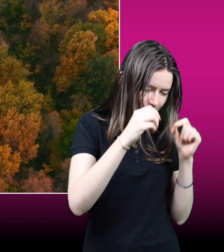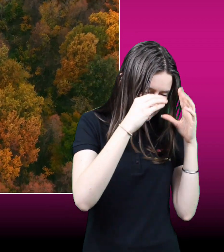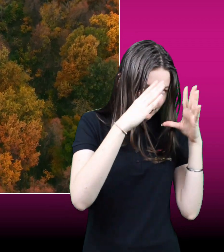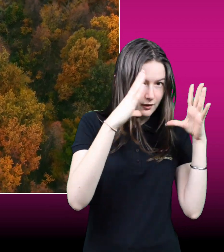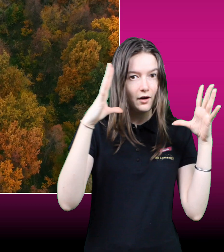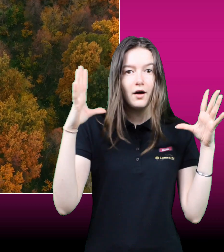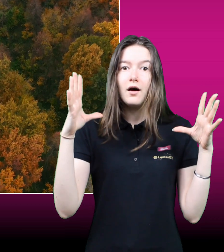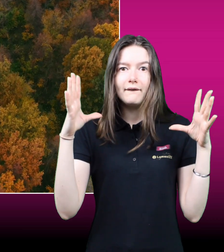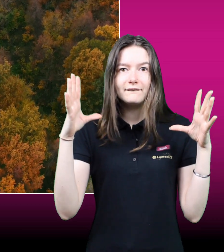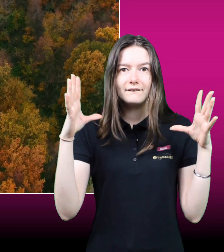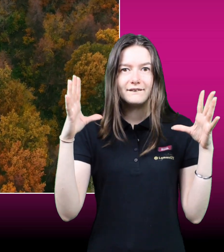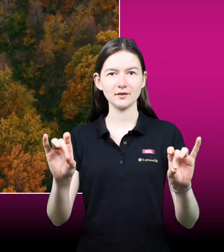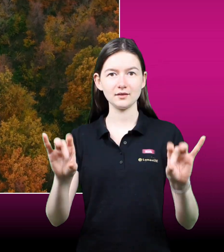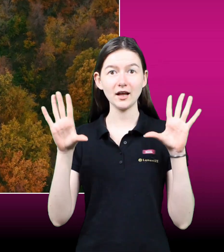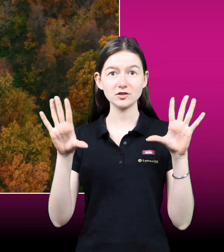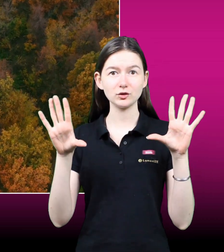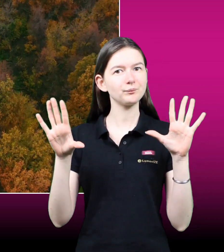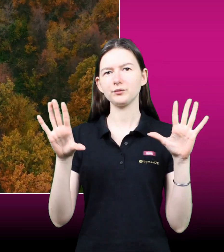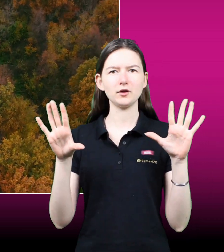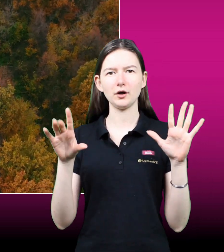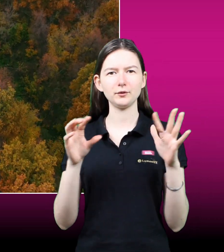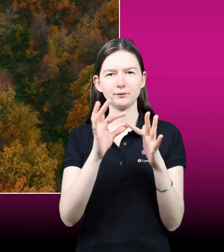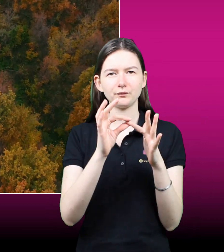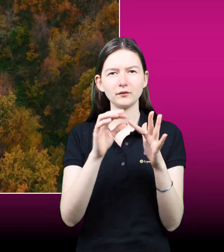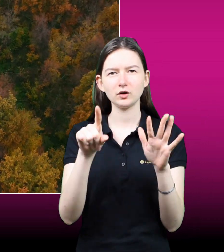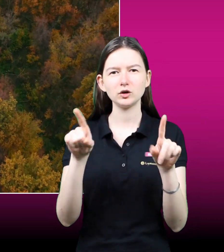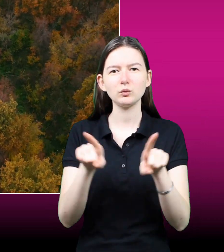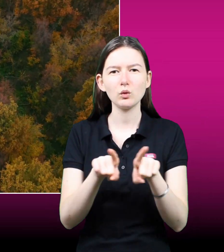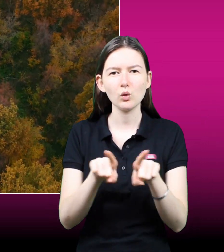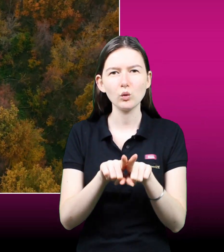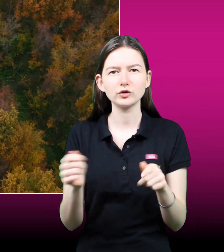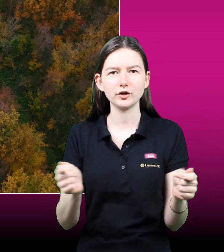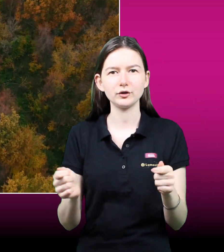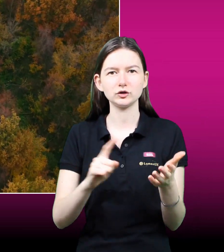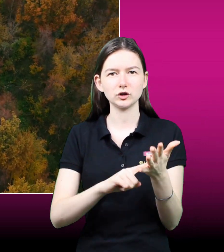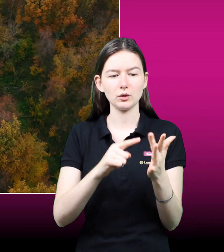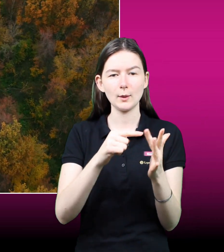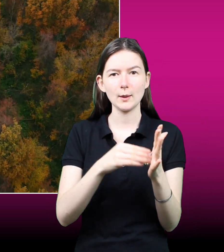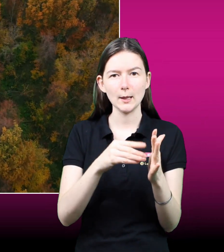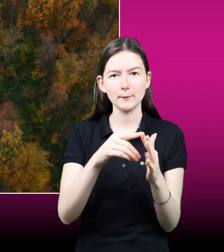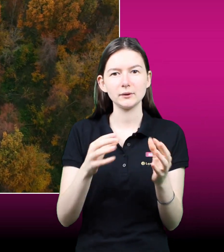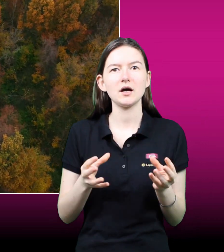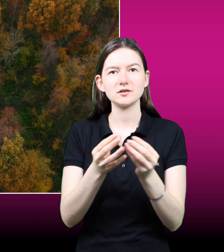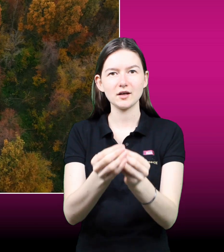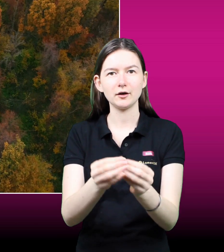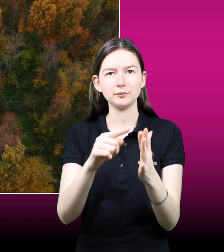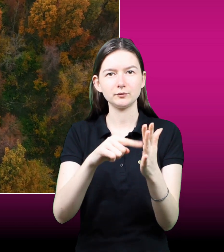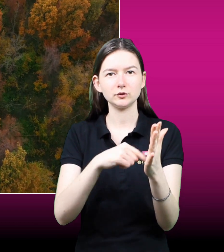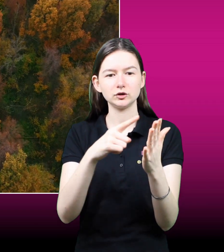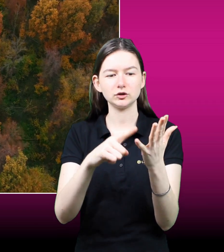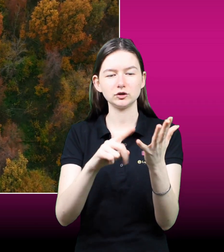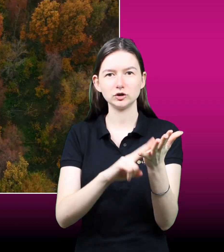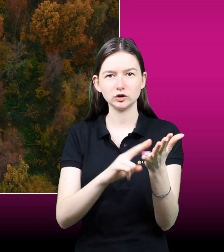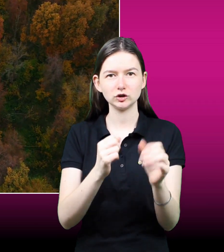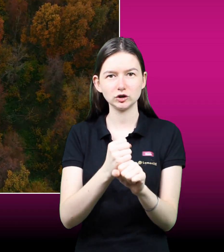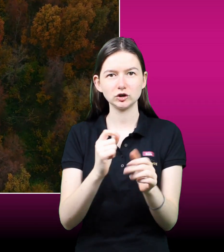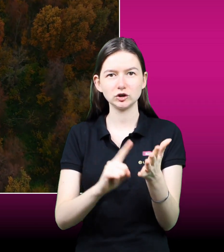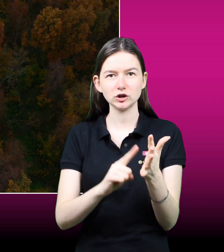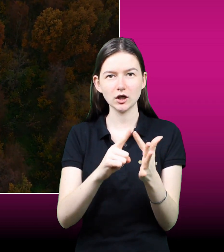control can also allow keepers to create seasons leading into and back out from brumation periods. But that's not